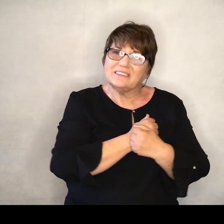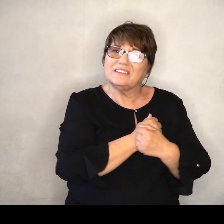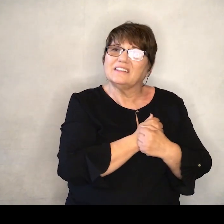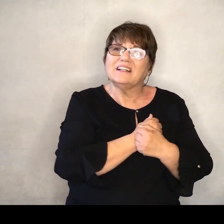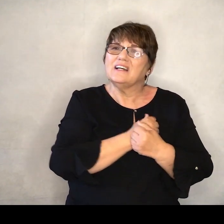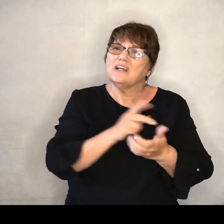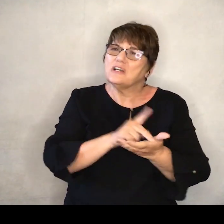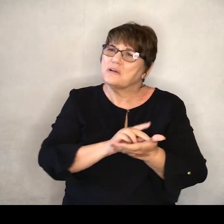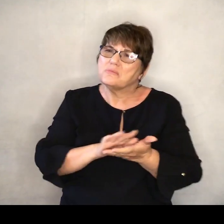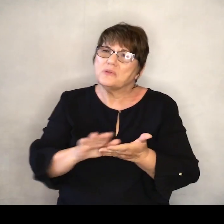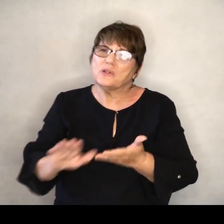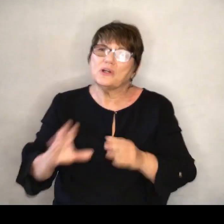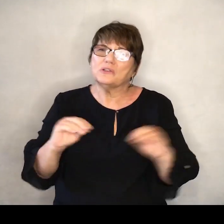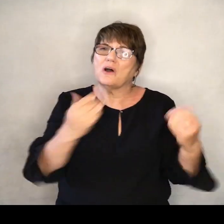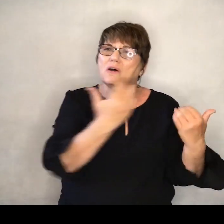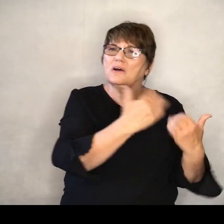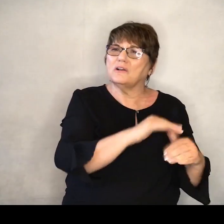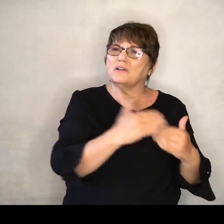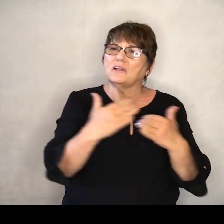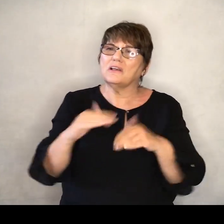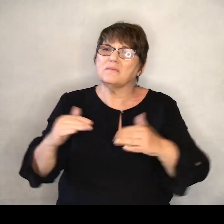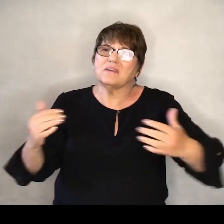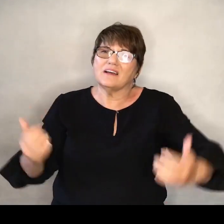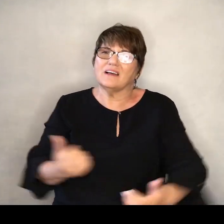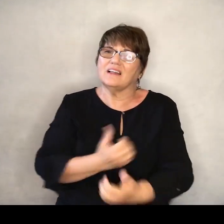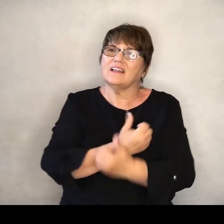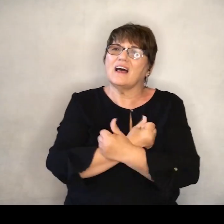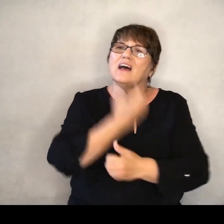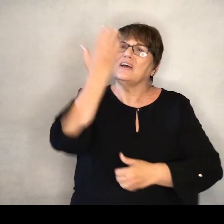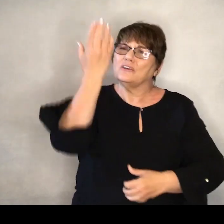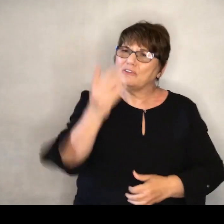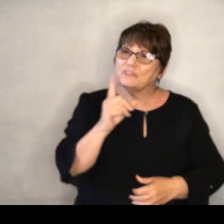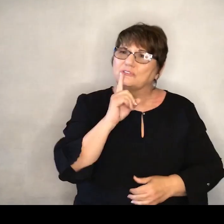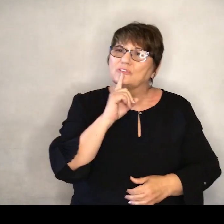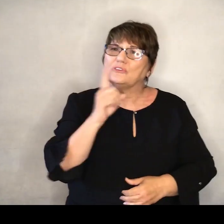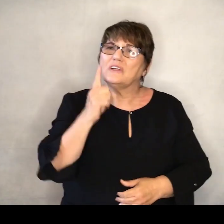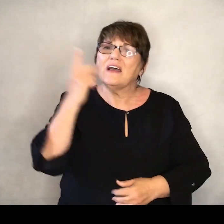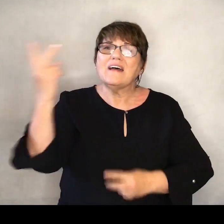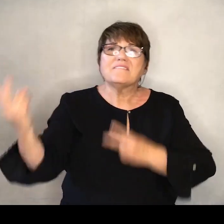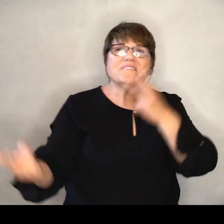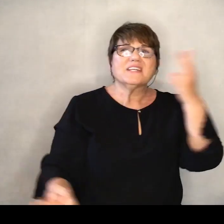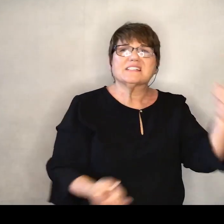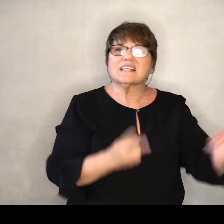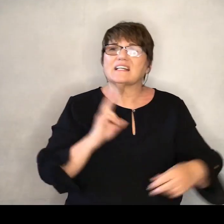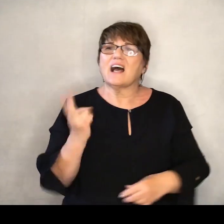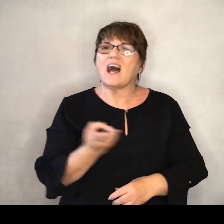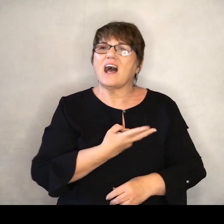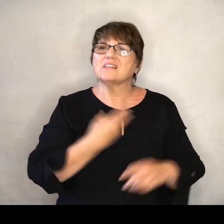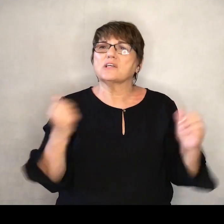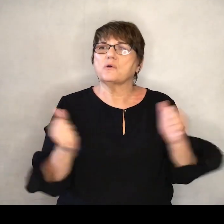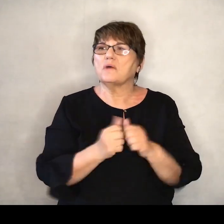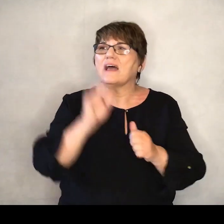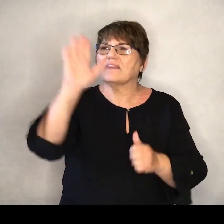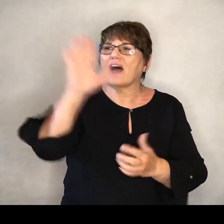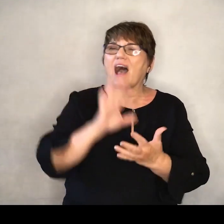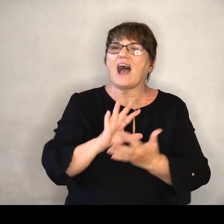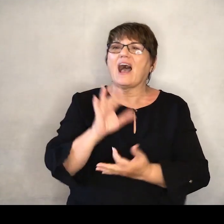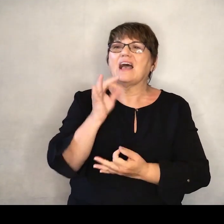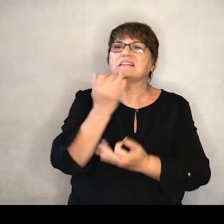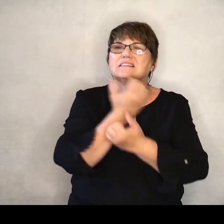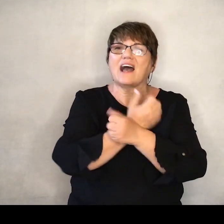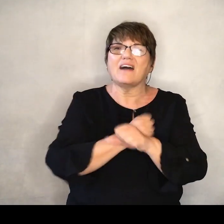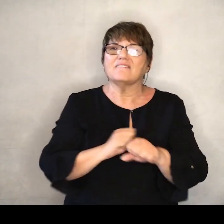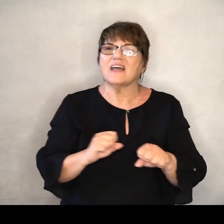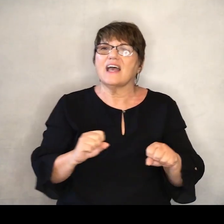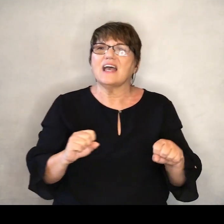unbounded love, thou art Visit us with thy